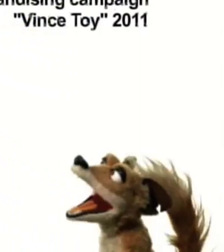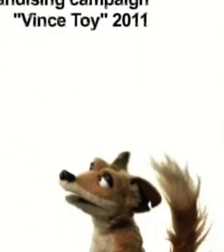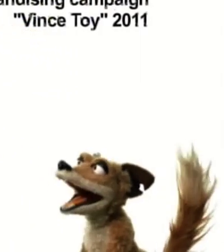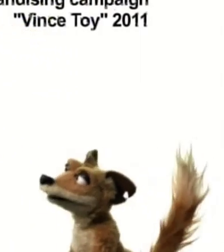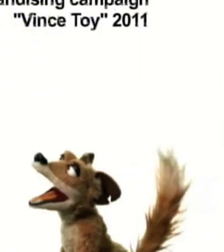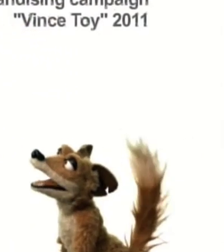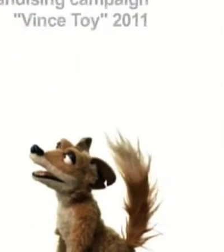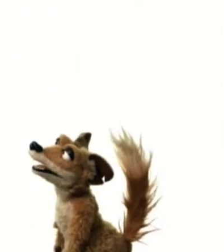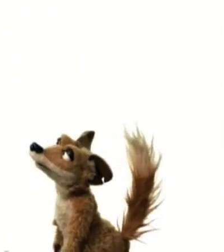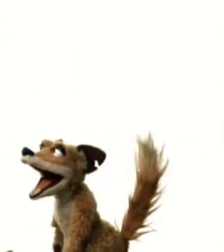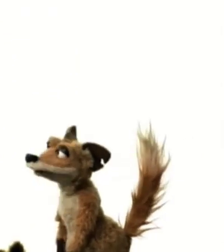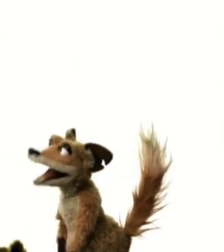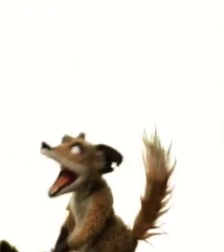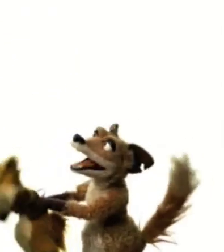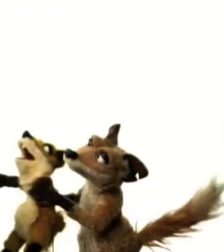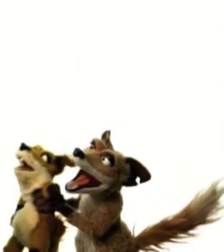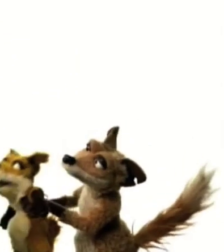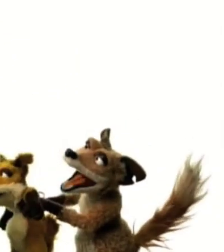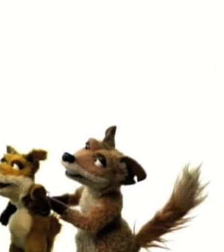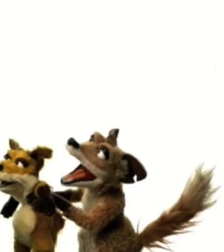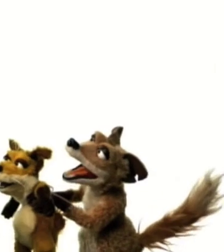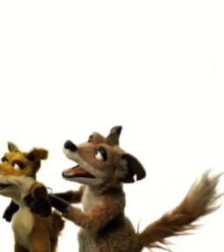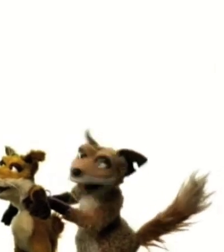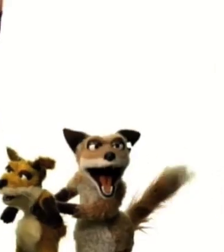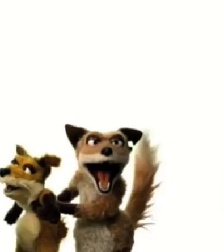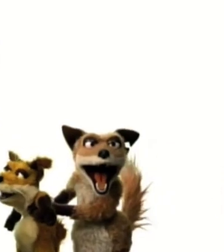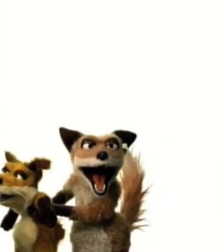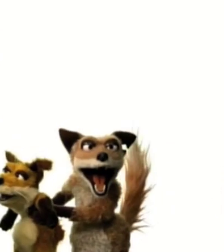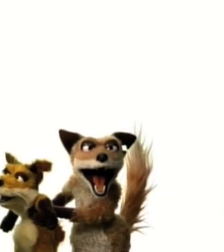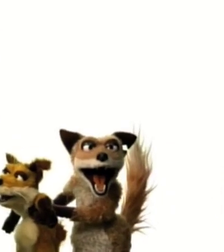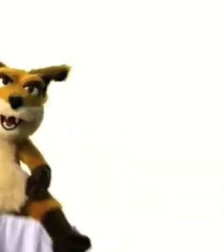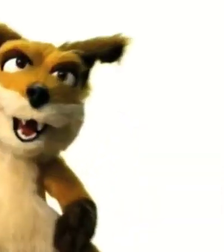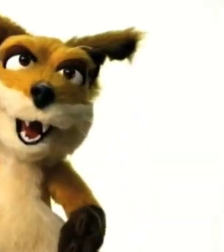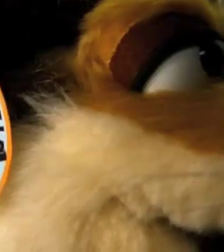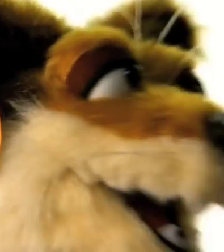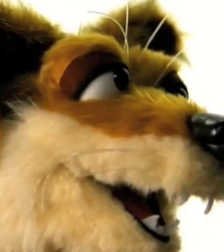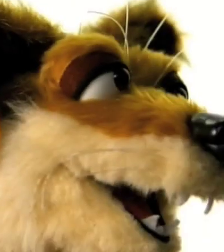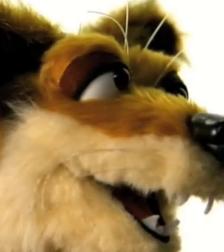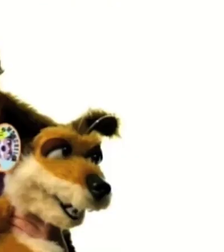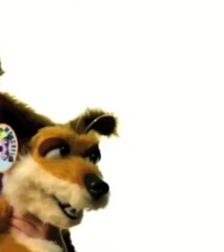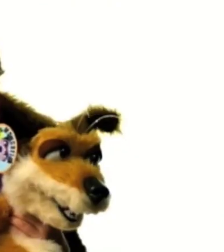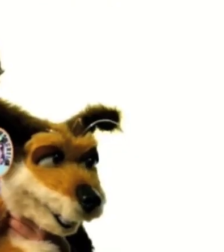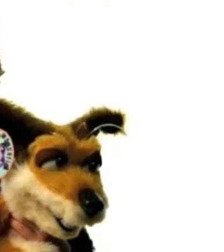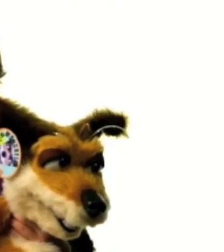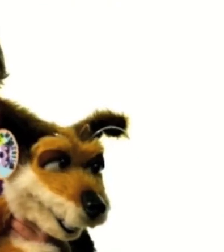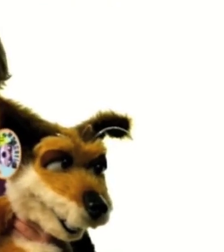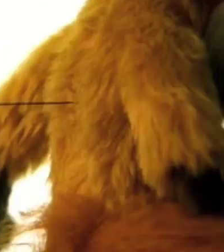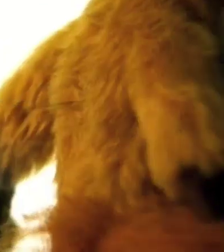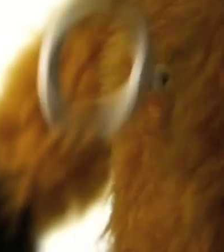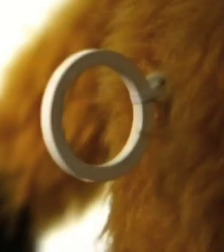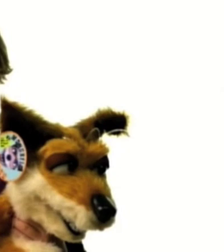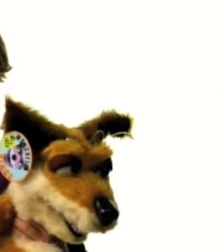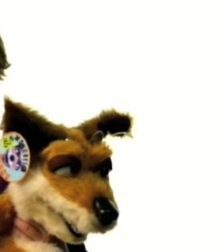Cheer up, ****! There's a new toy in town! New Cuddly Vince! It